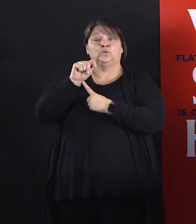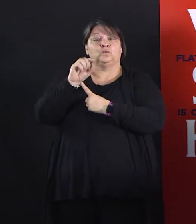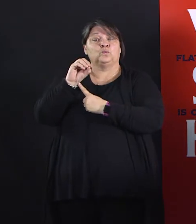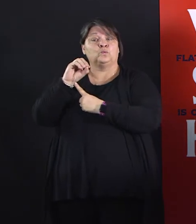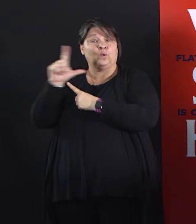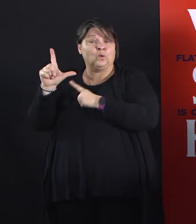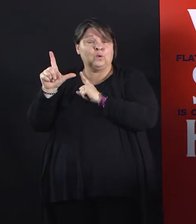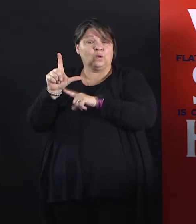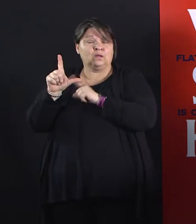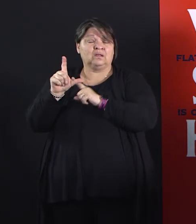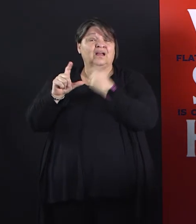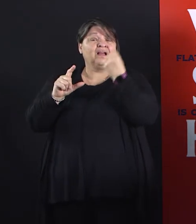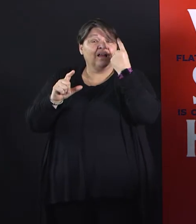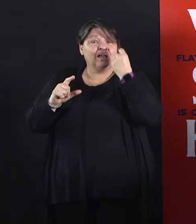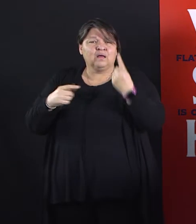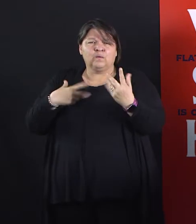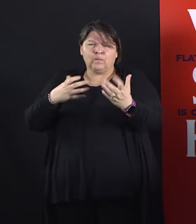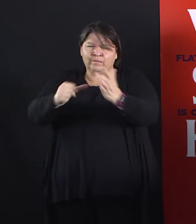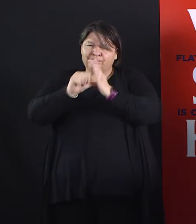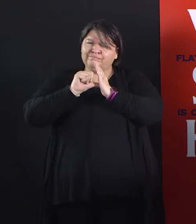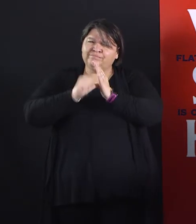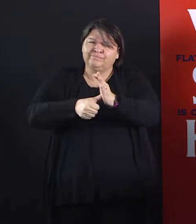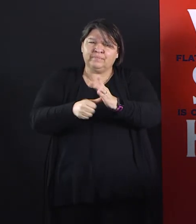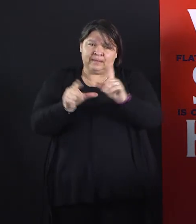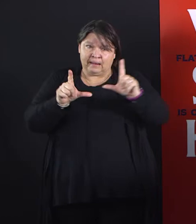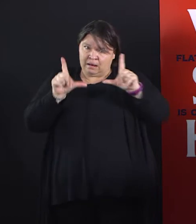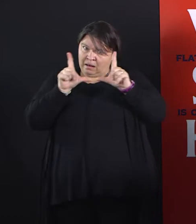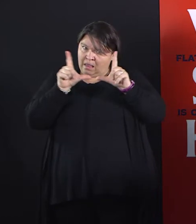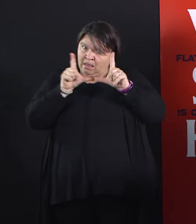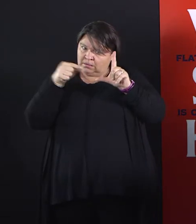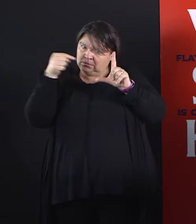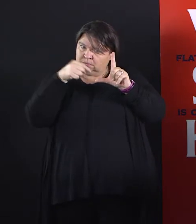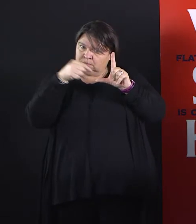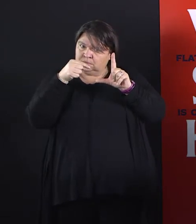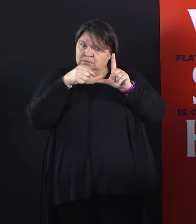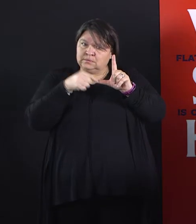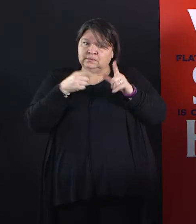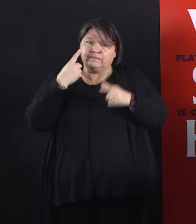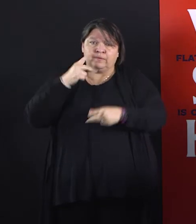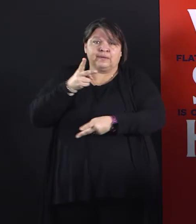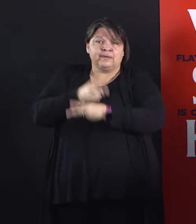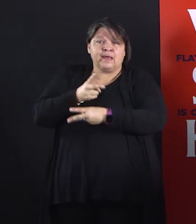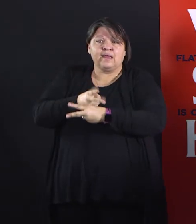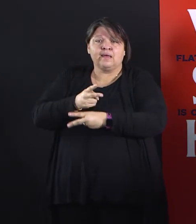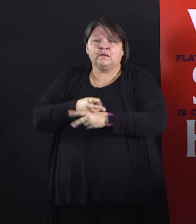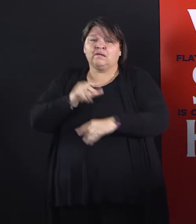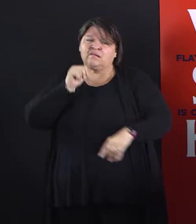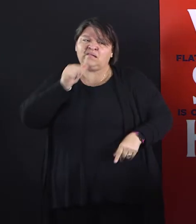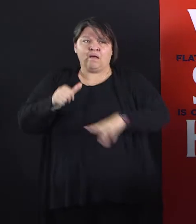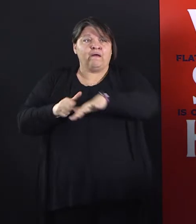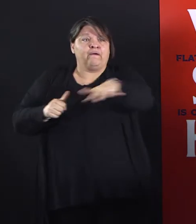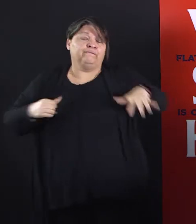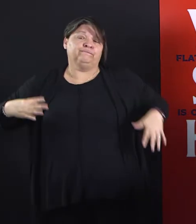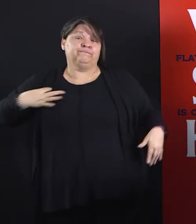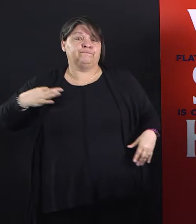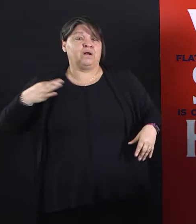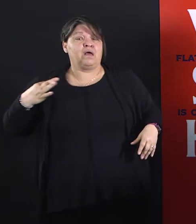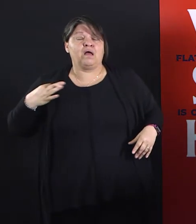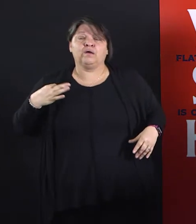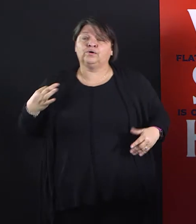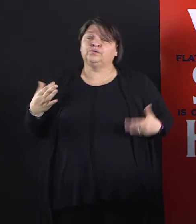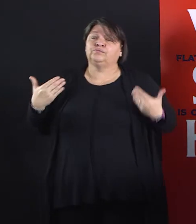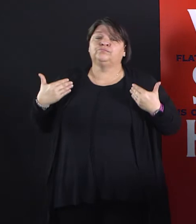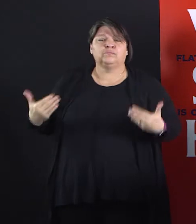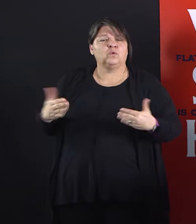providers. These are not just people who came on board and agreed to do child care. These are trusted, vetted